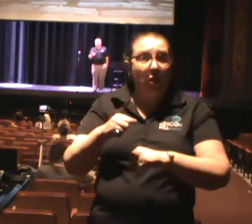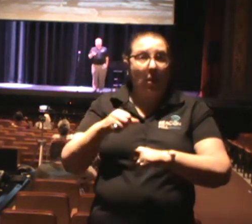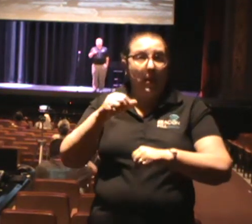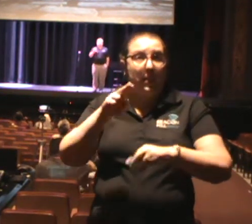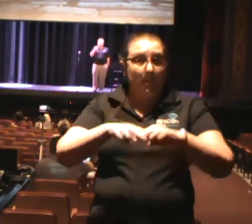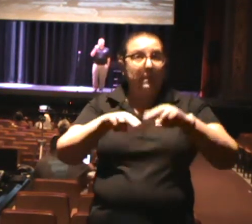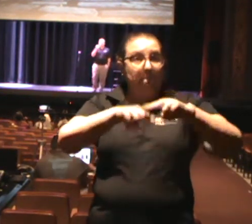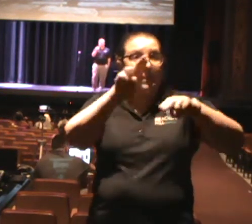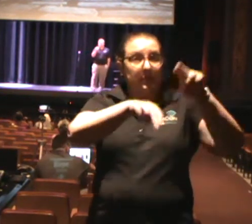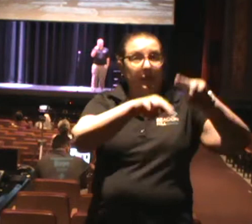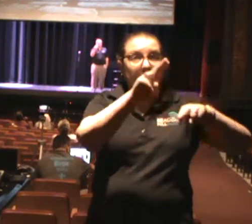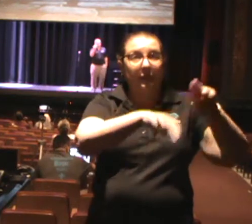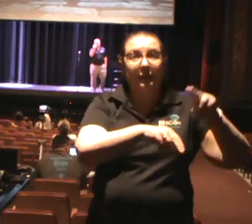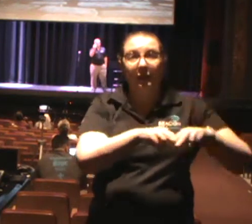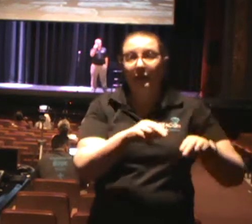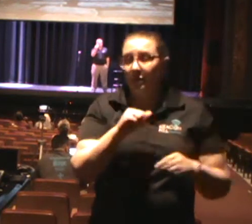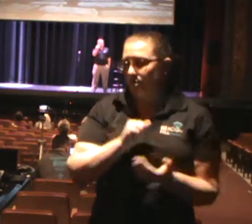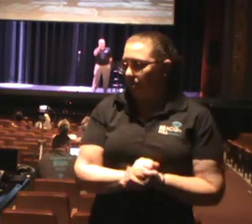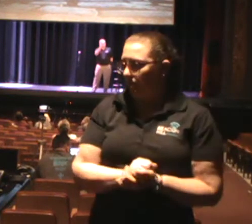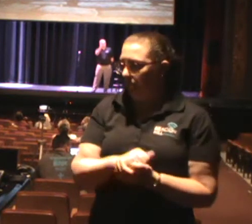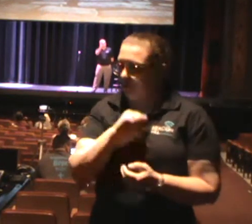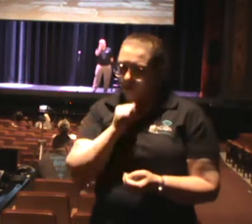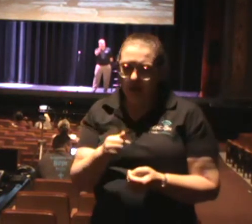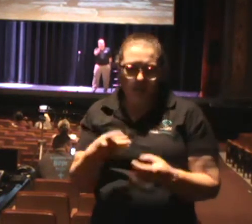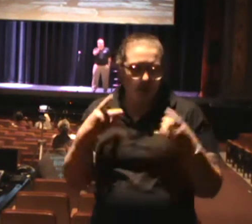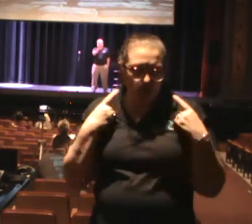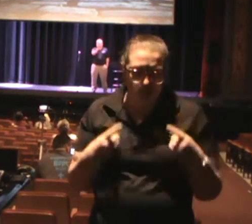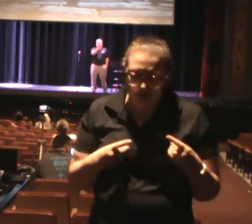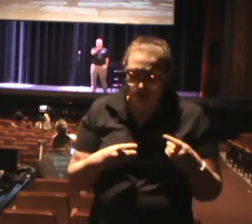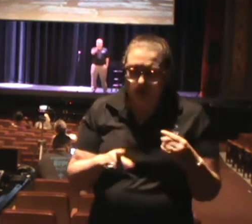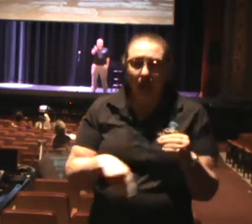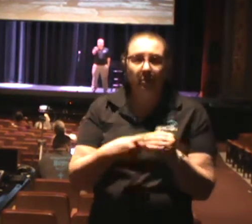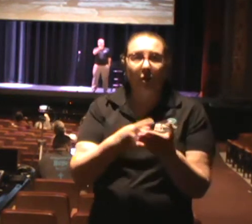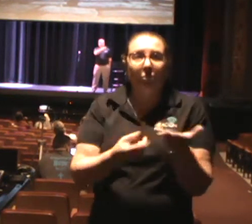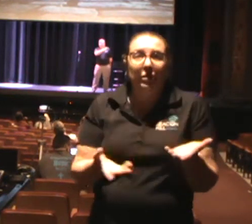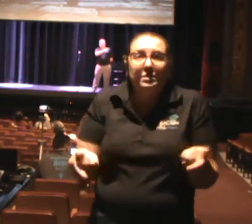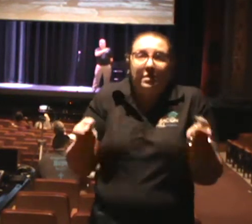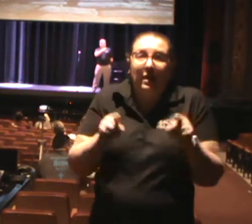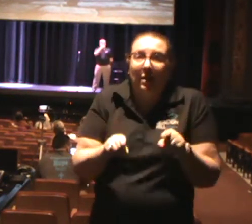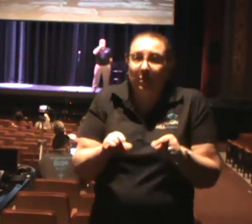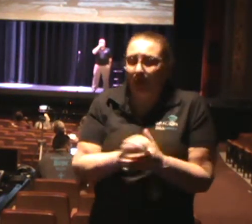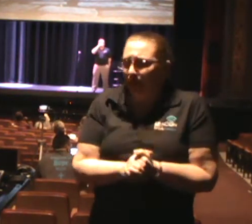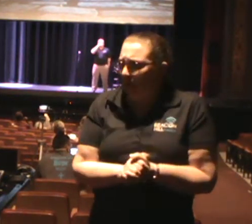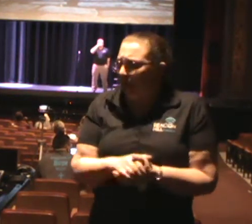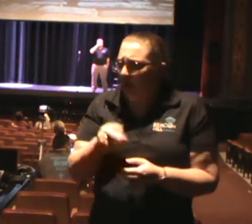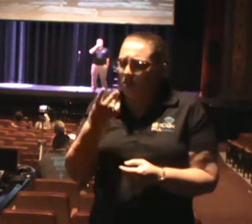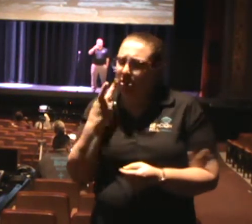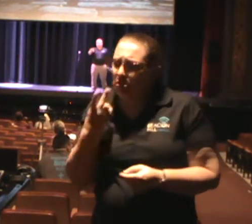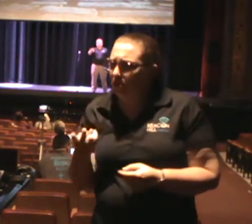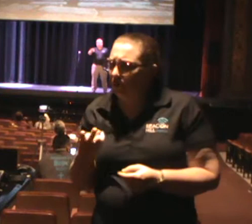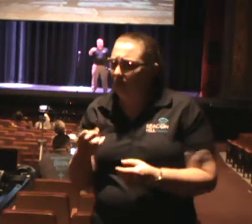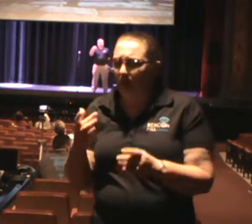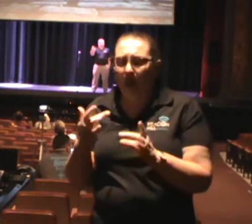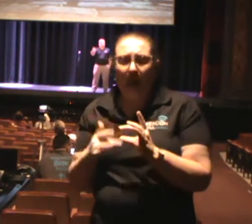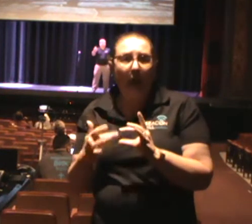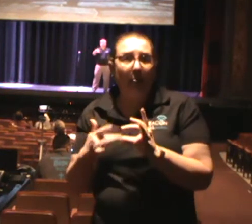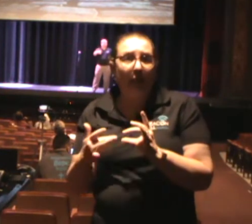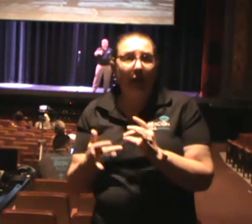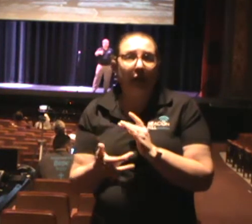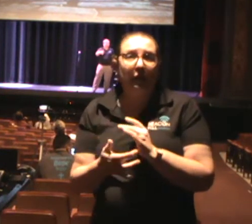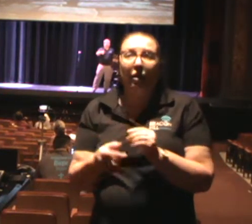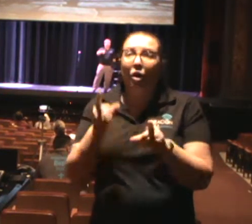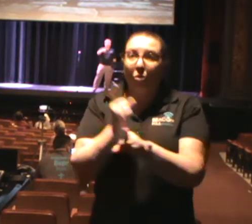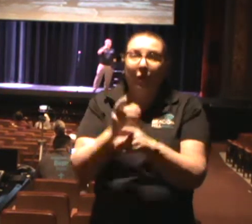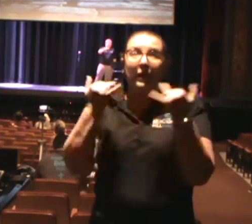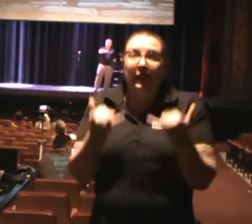happening, you know, because of being able to reach people online today, matter of fact, I just looked, we have like over 20 people that are watching